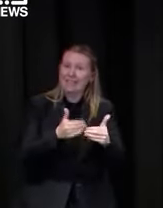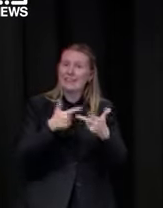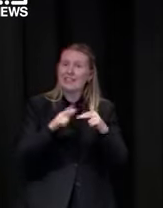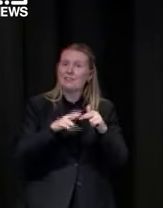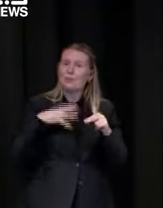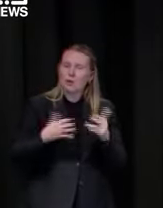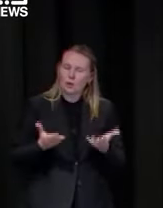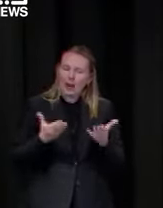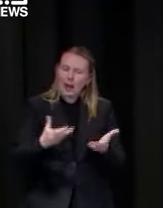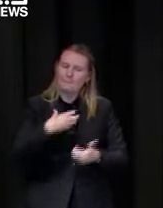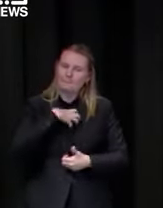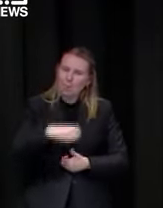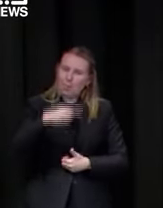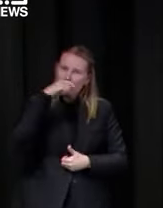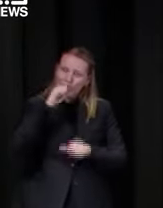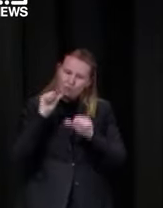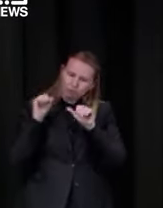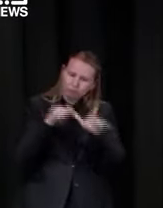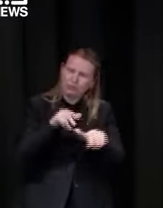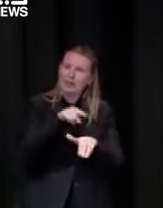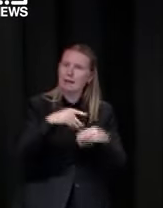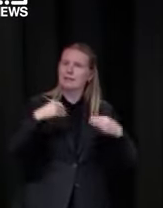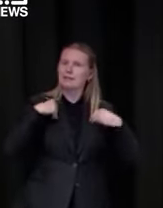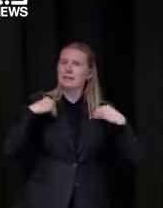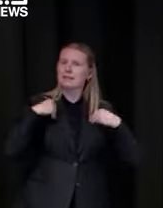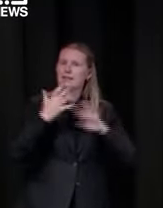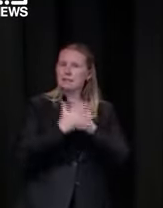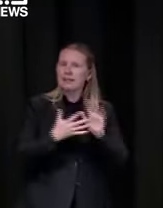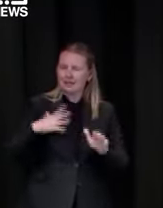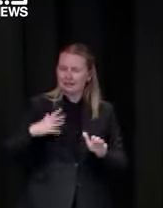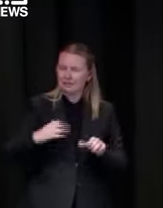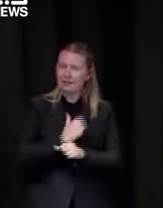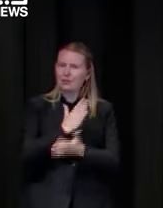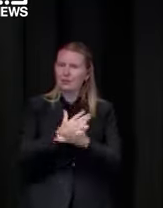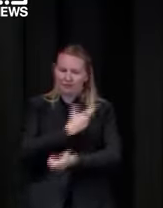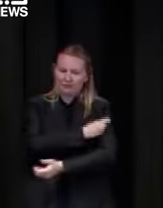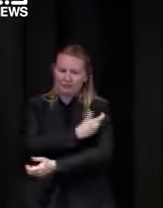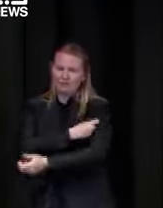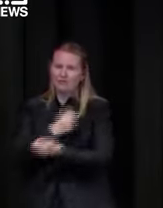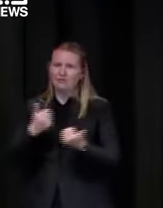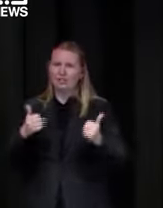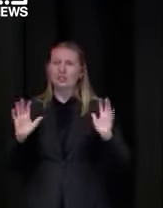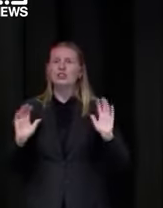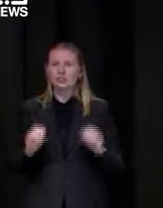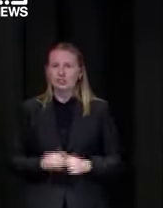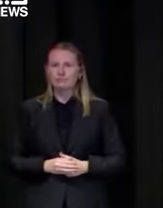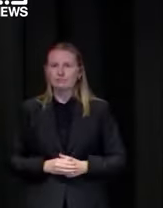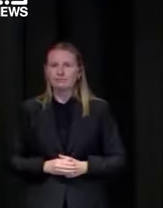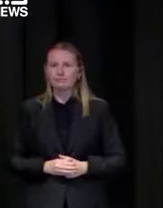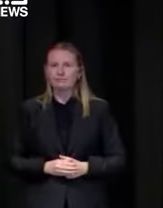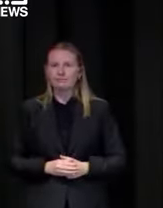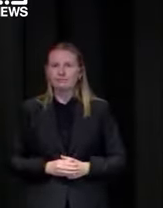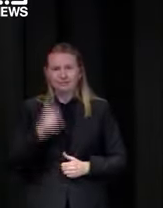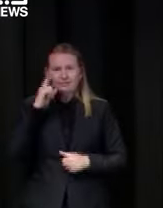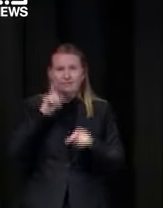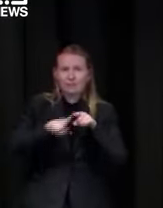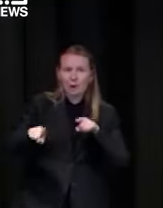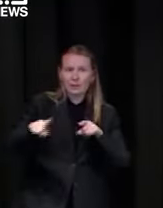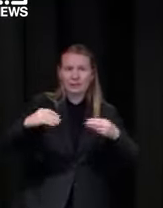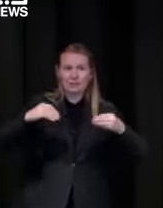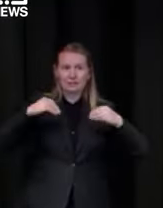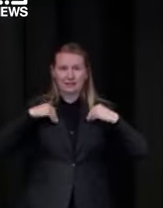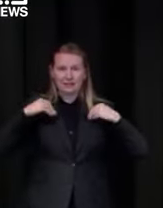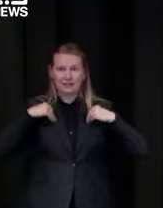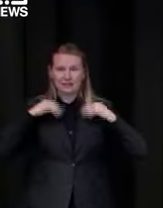in everybody's interest particularly the business to take this seriously but i think it's important to acknowledge at this point that the overwhelming majority of businesses across the